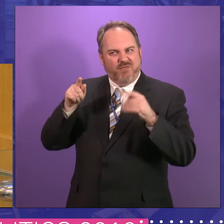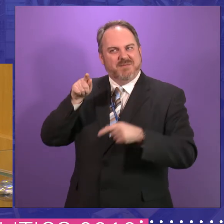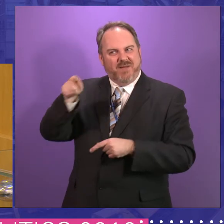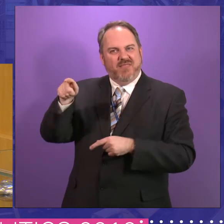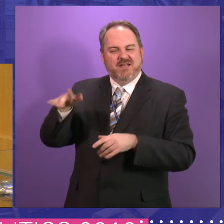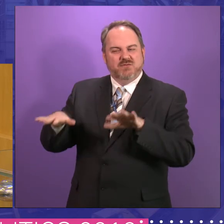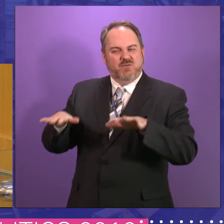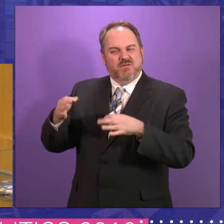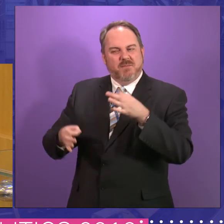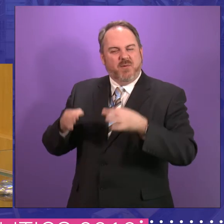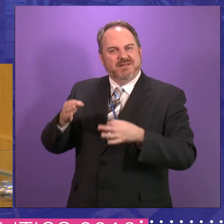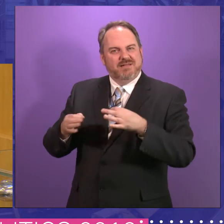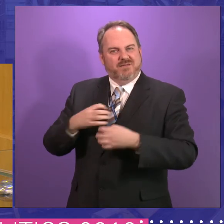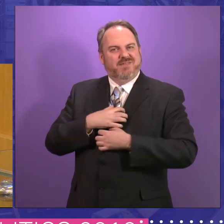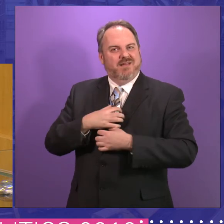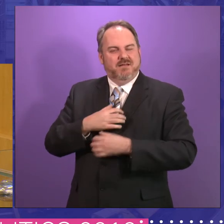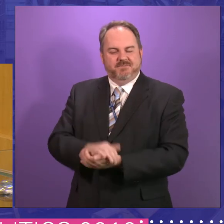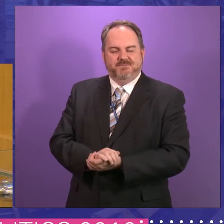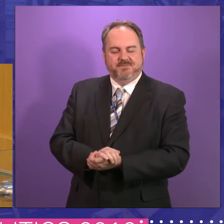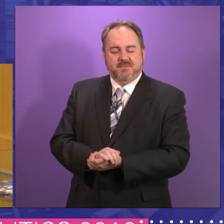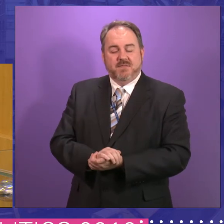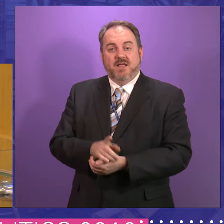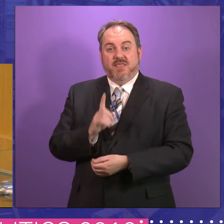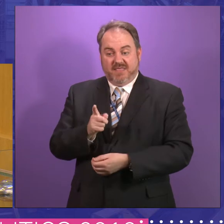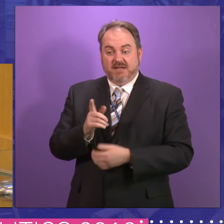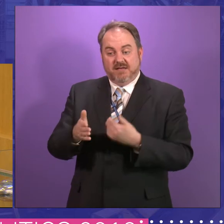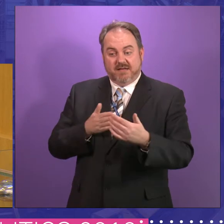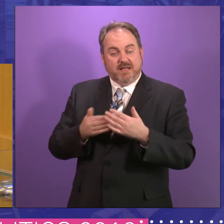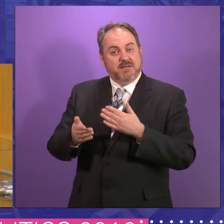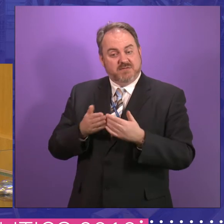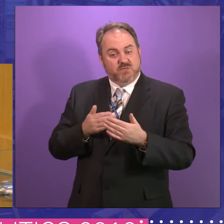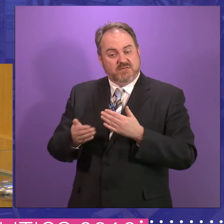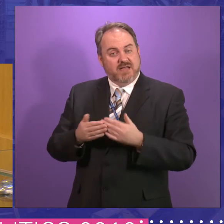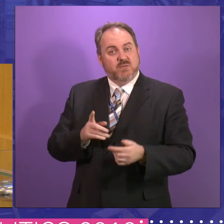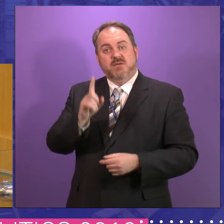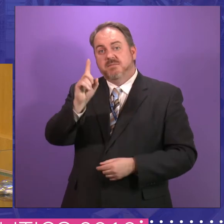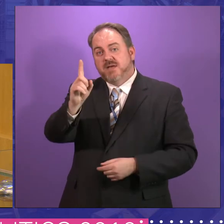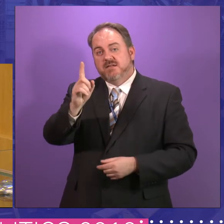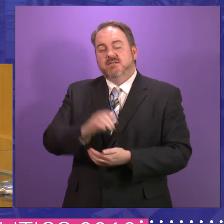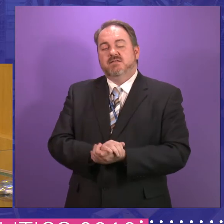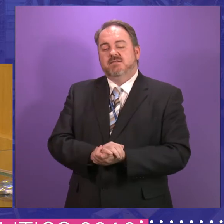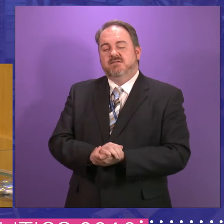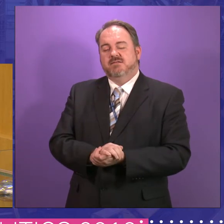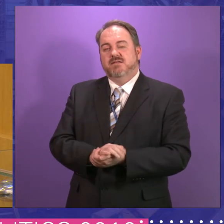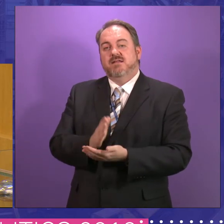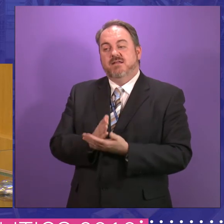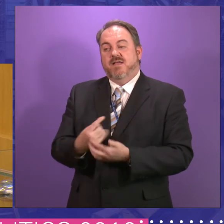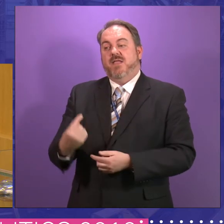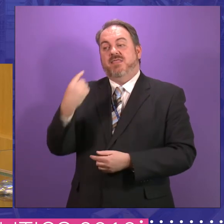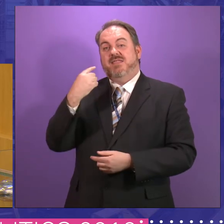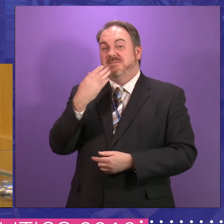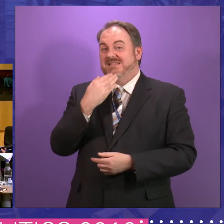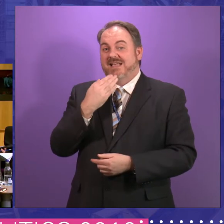So this, I'm sure, can be addressed. But I think the mistakes were made. We should never have had a